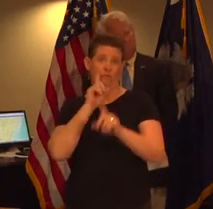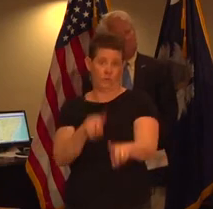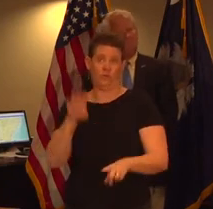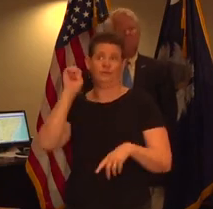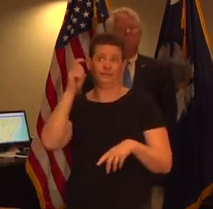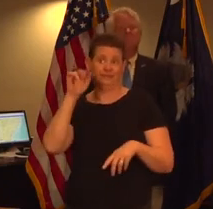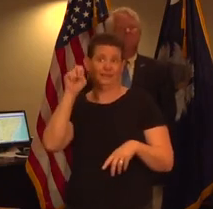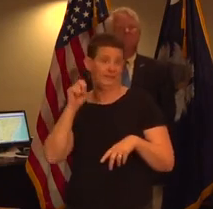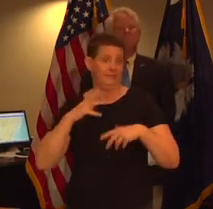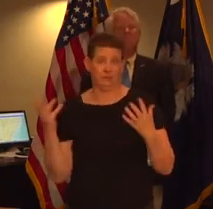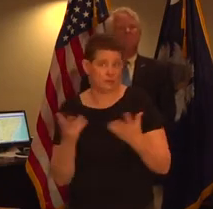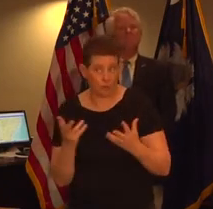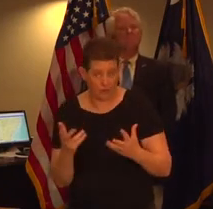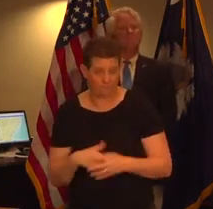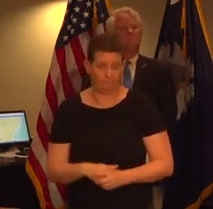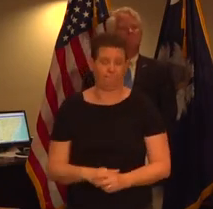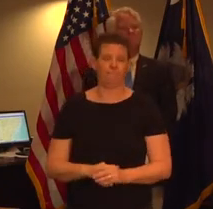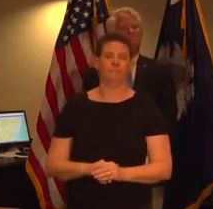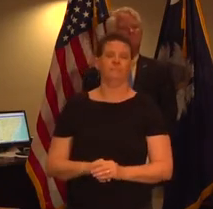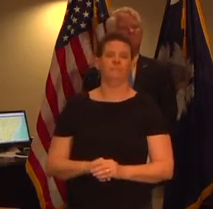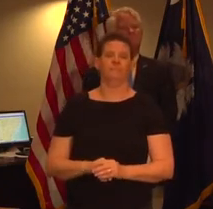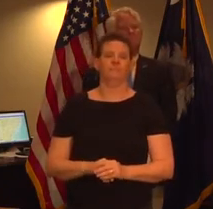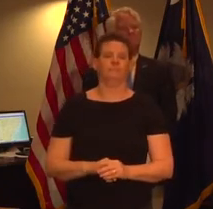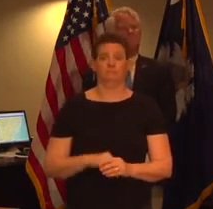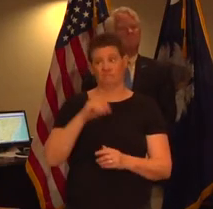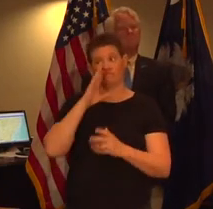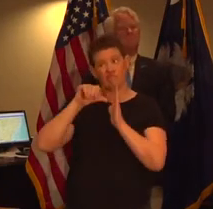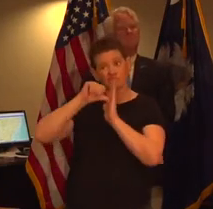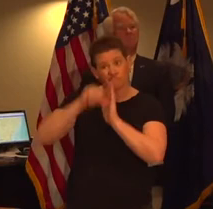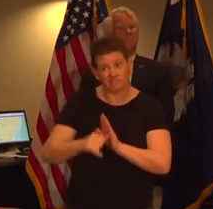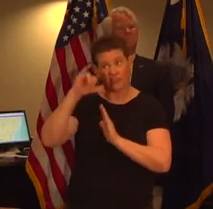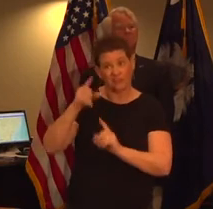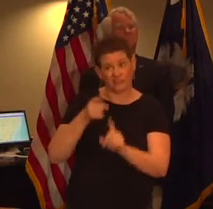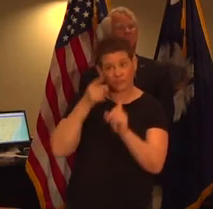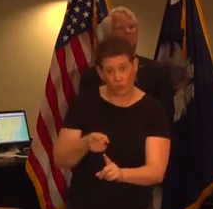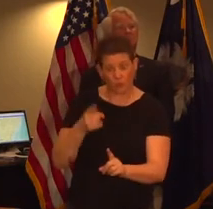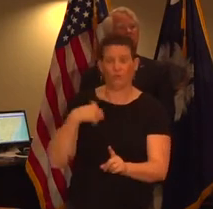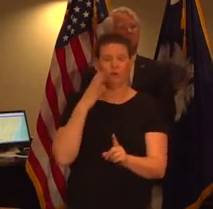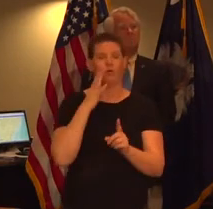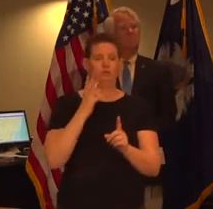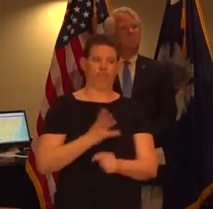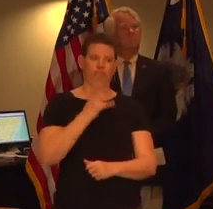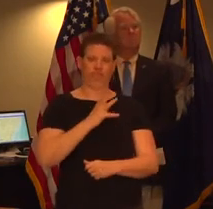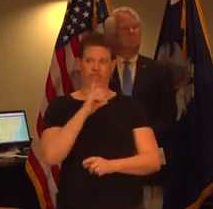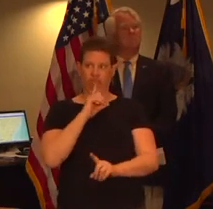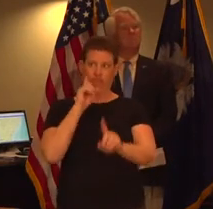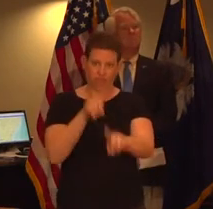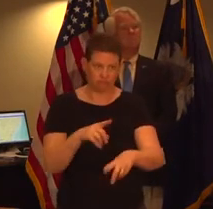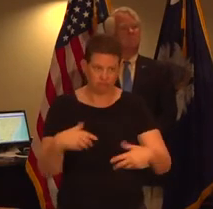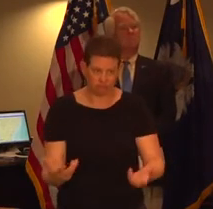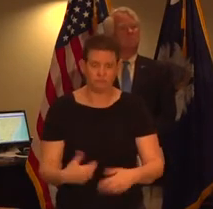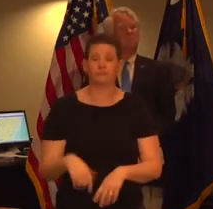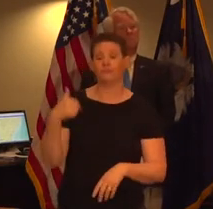and it is this to reinforce this point and to allow us to take official action there is a